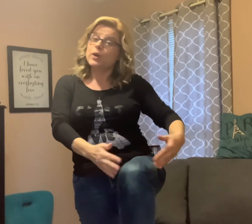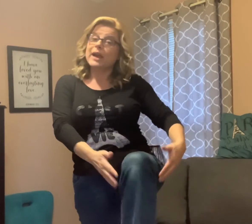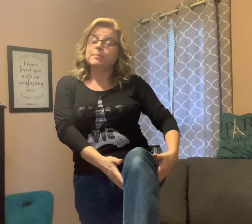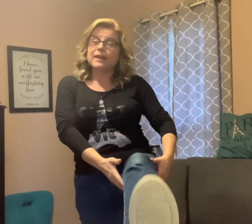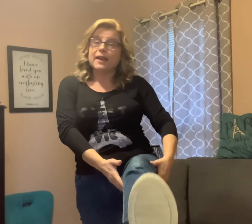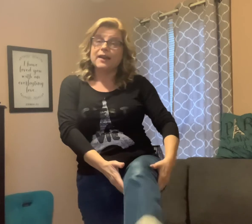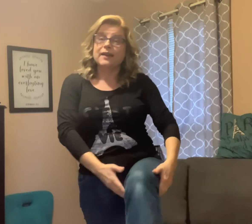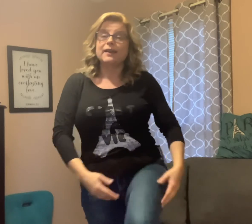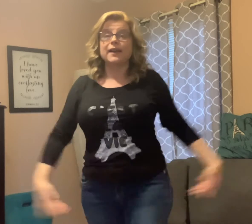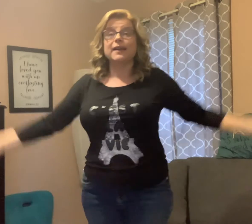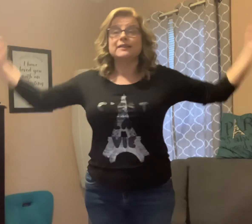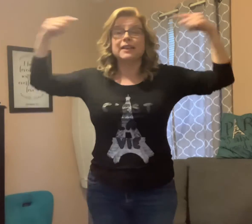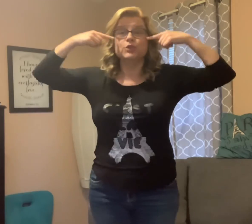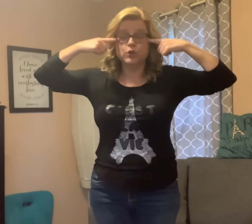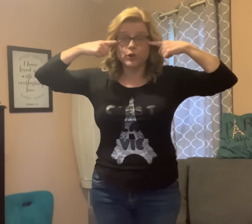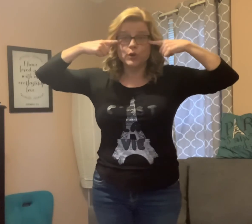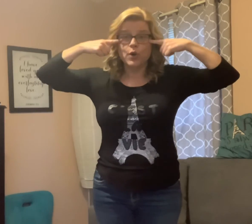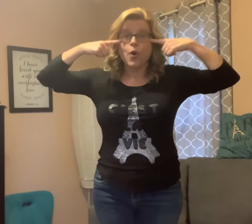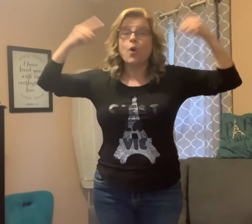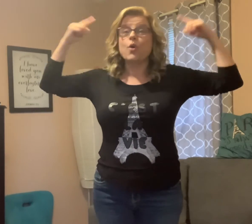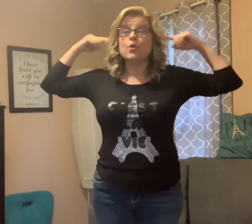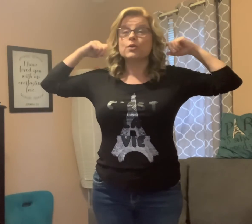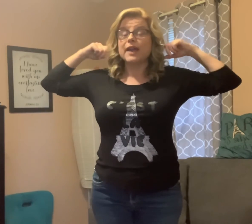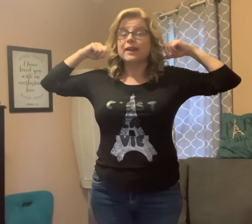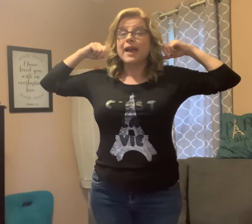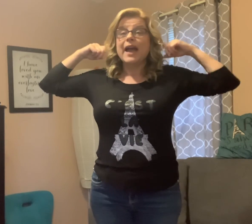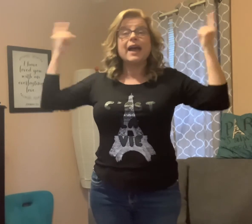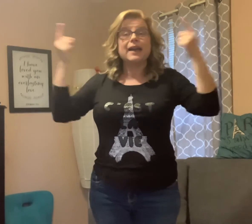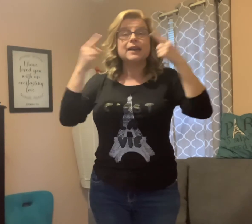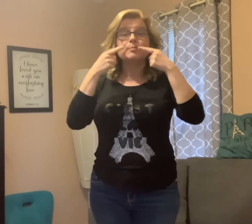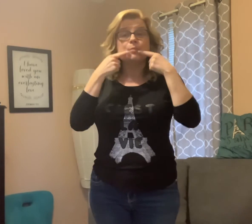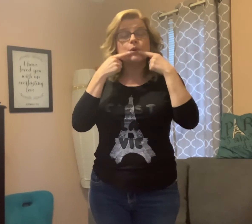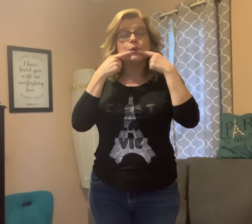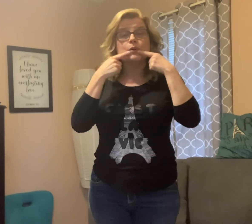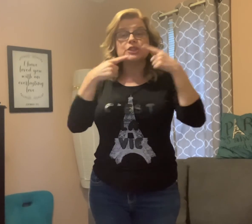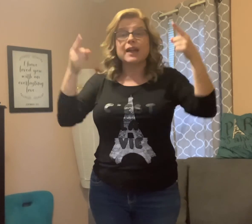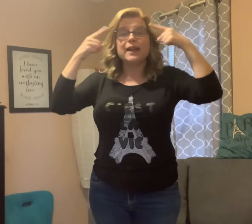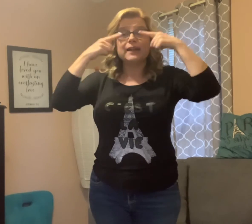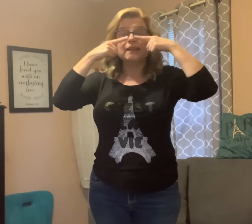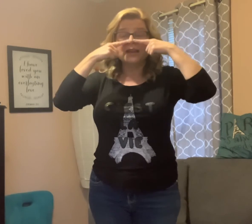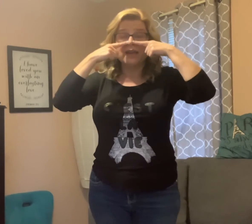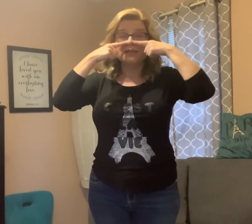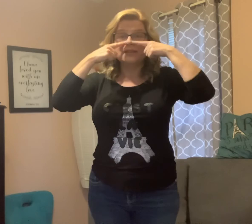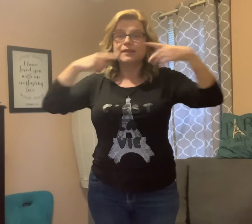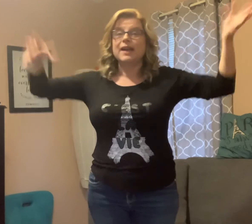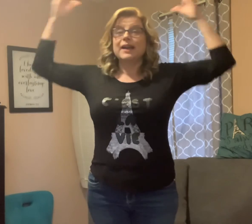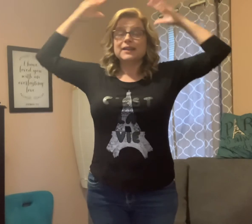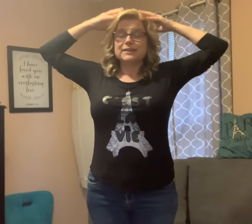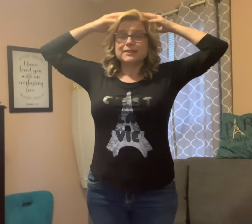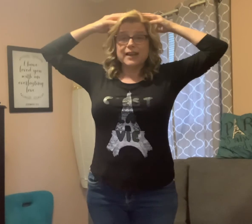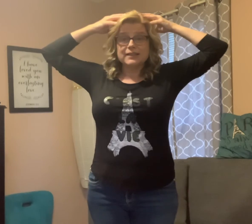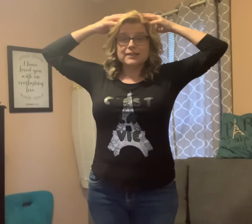et pieds. Et les yeux. Oreilles et bouche et nez. Thête.